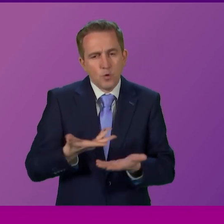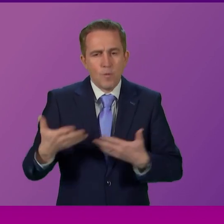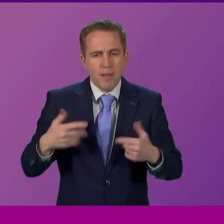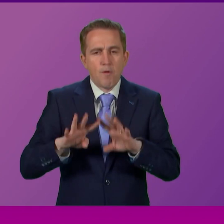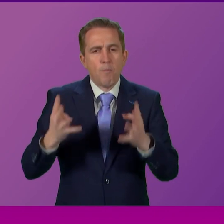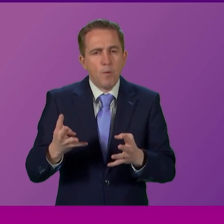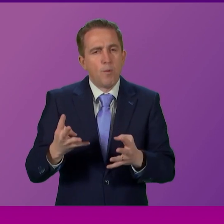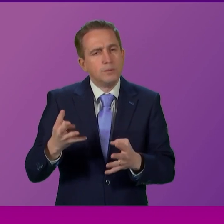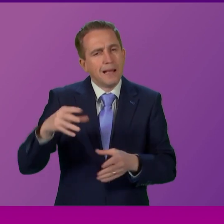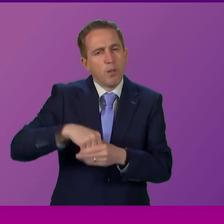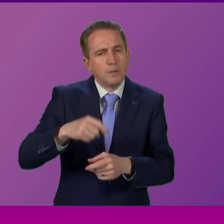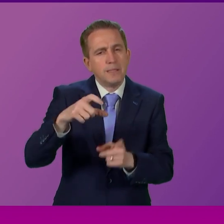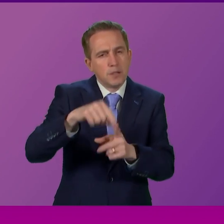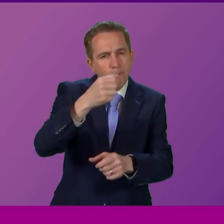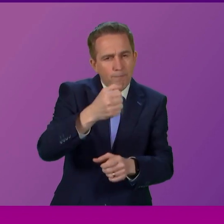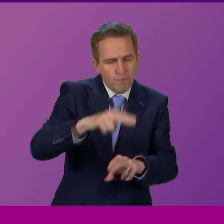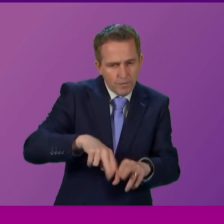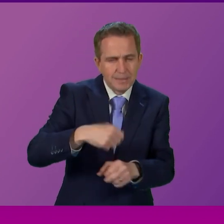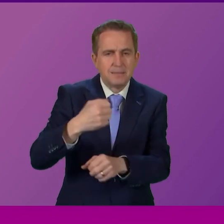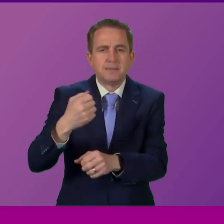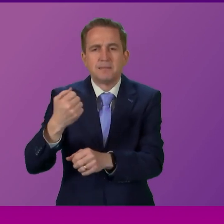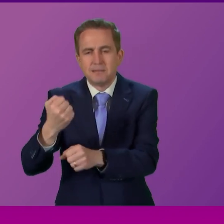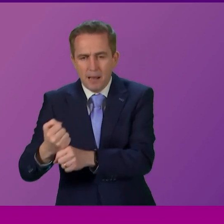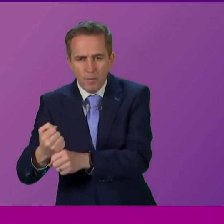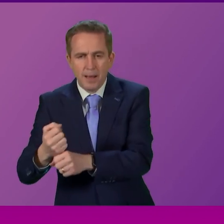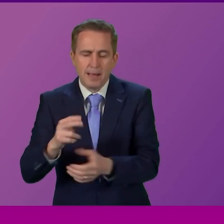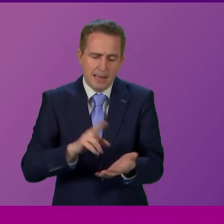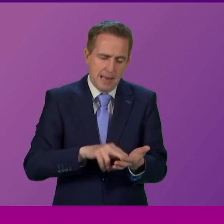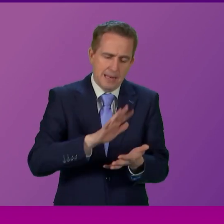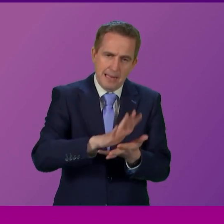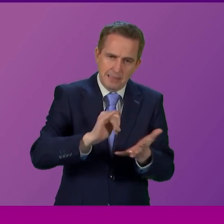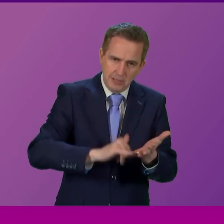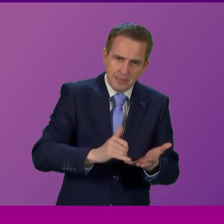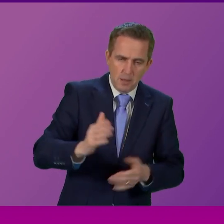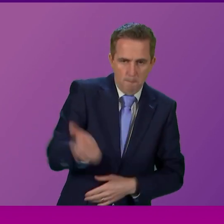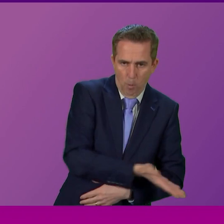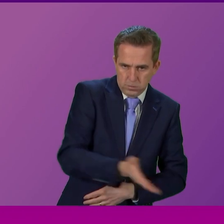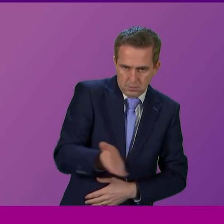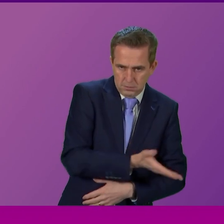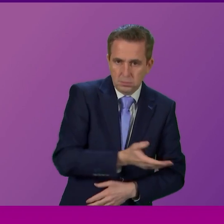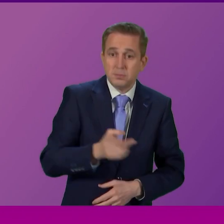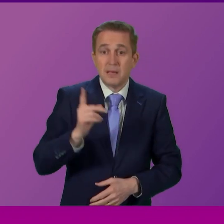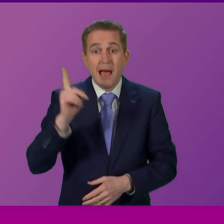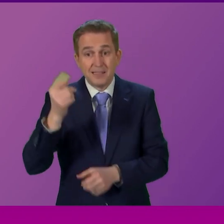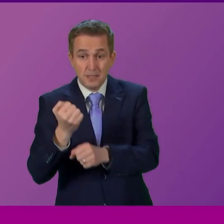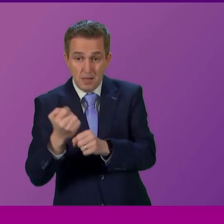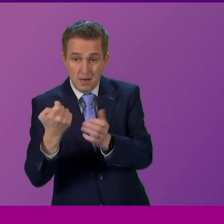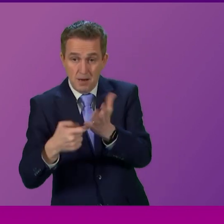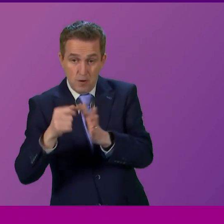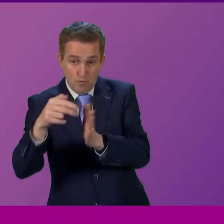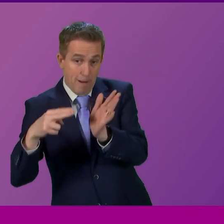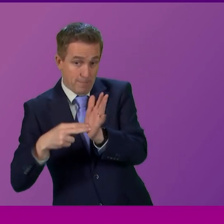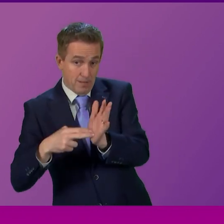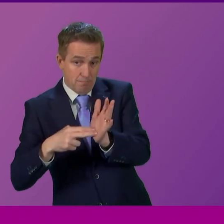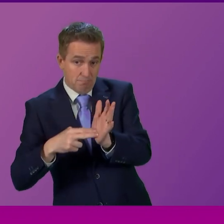duffie and galloway and also nhs borders where we tend to see some pretty significant and grampian actually significant pressures in relation